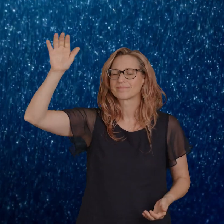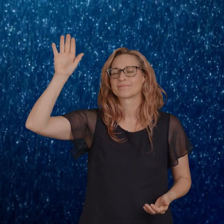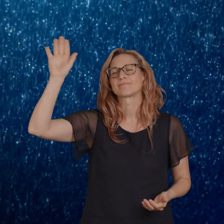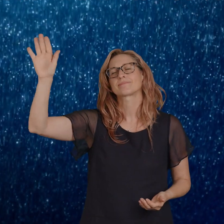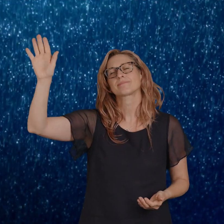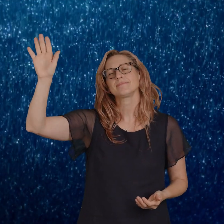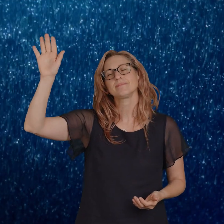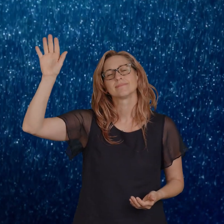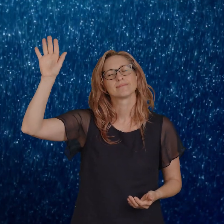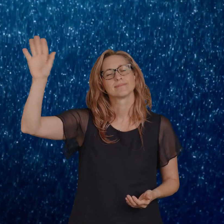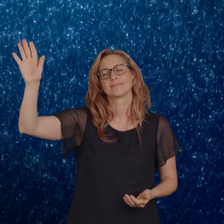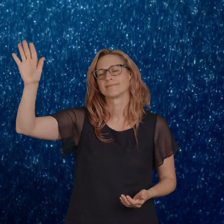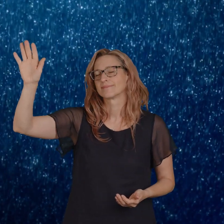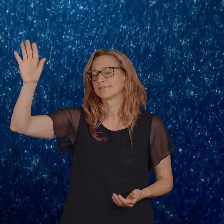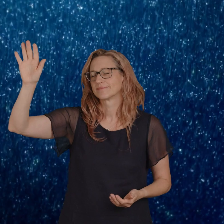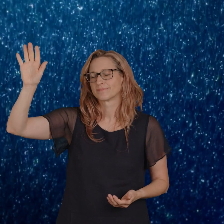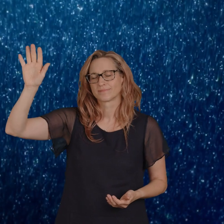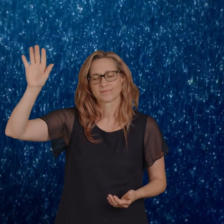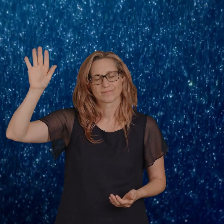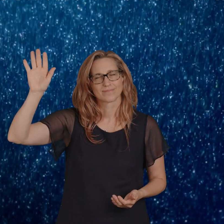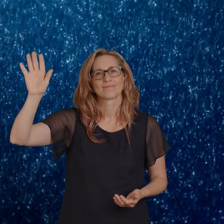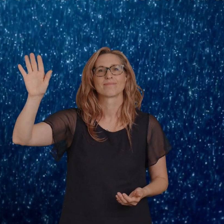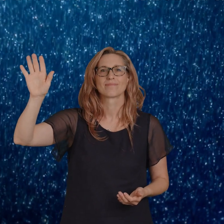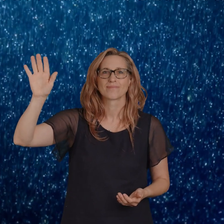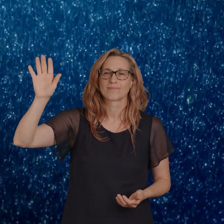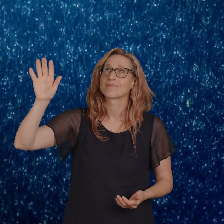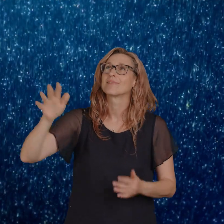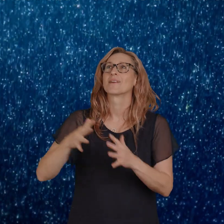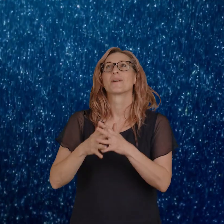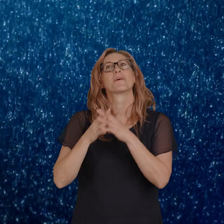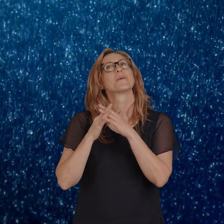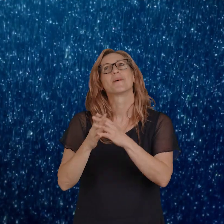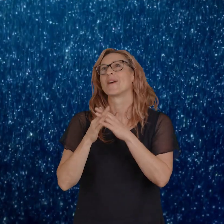You're the name above deserve our alone alone name above